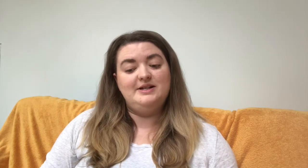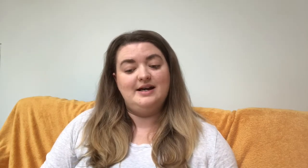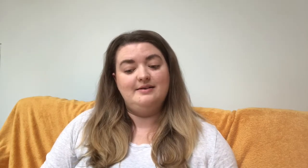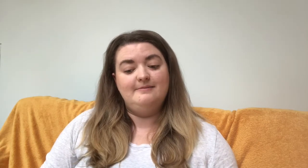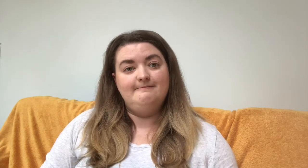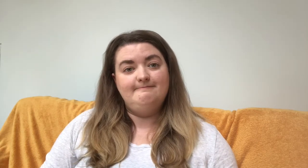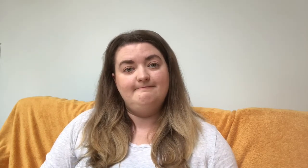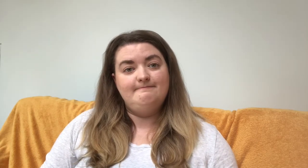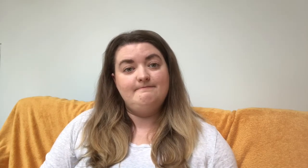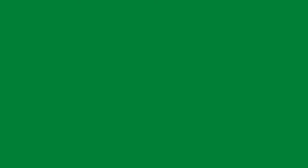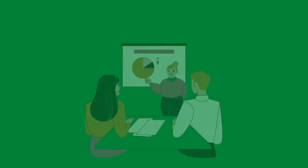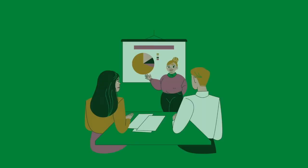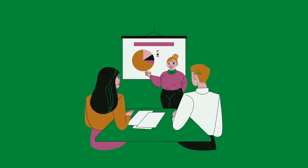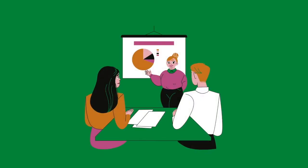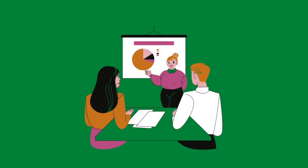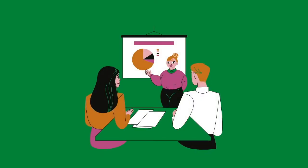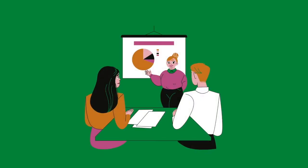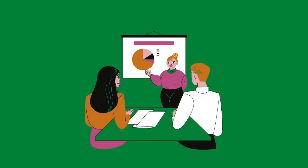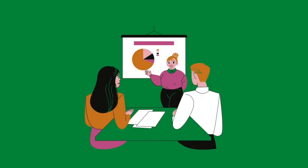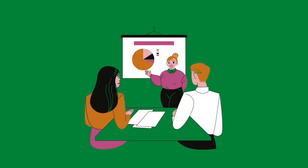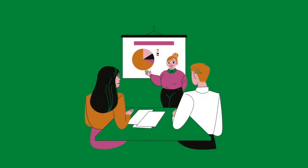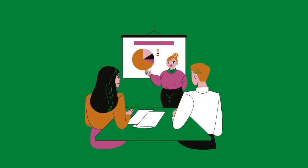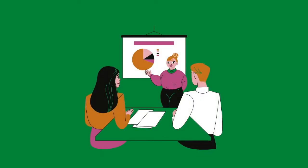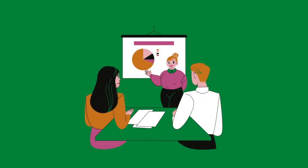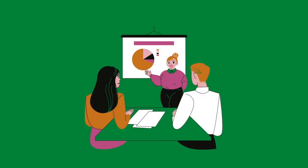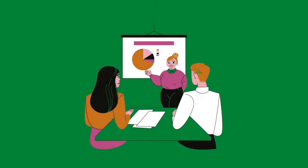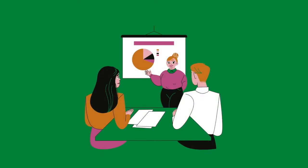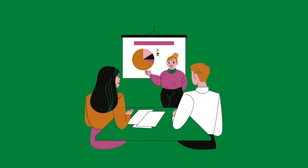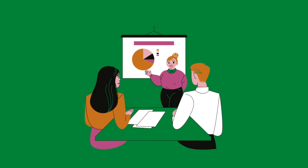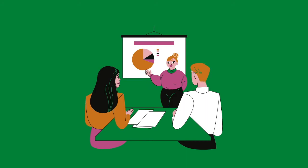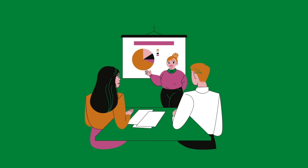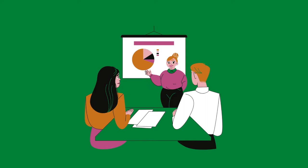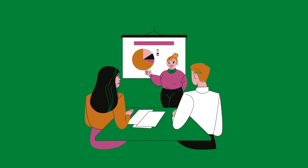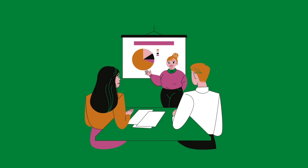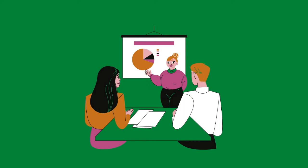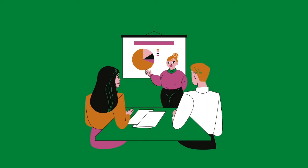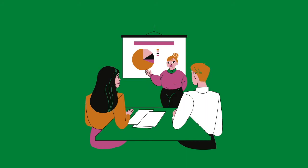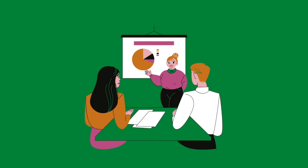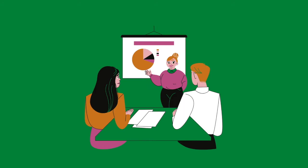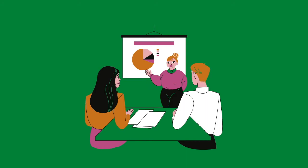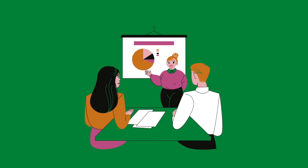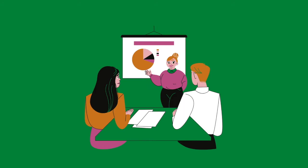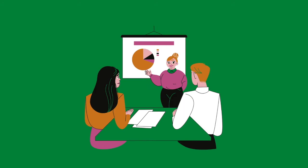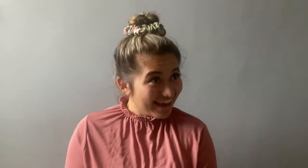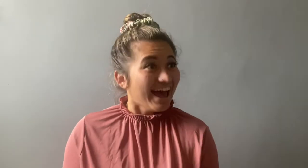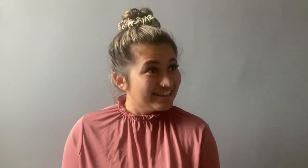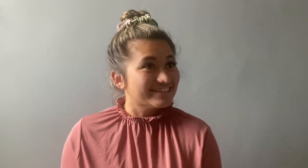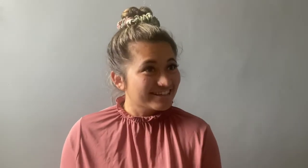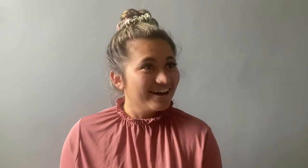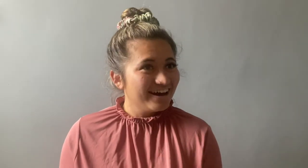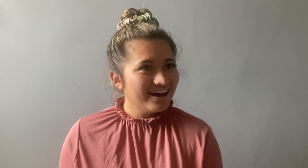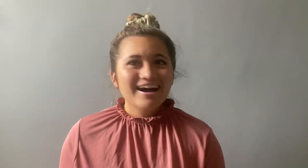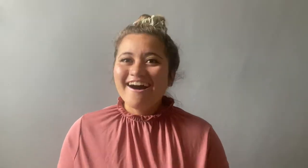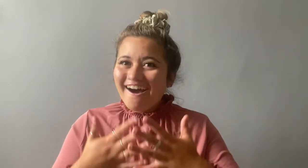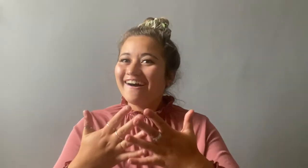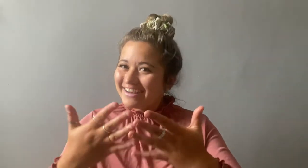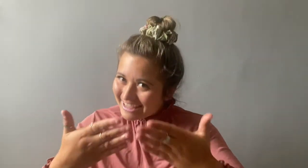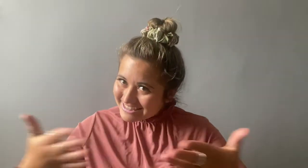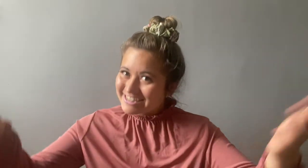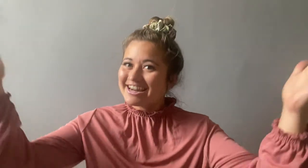be done. They also suggest that sections of the pizza be taken to each part of the world and voted for by the people and